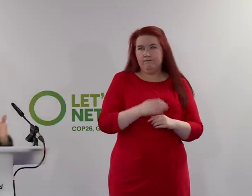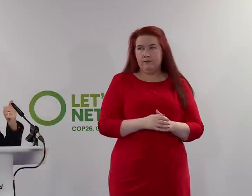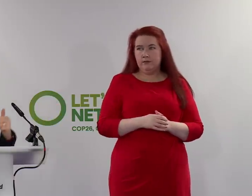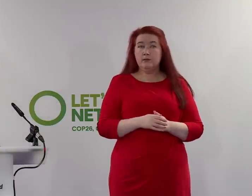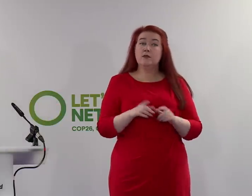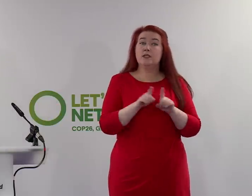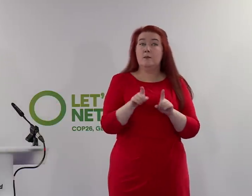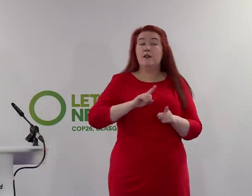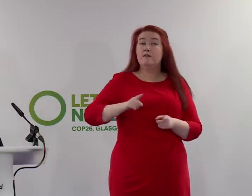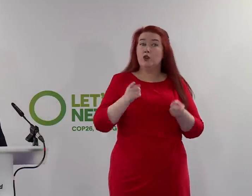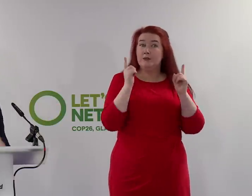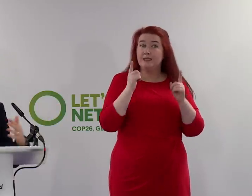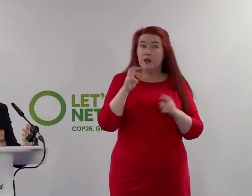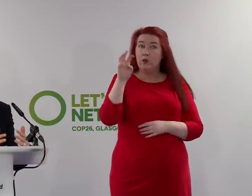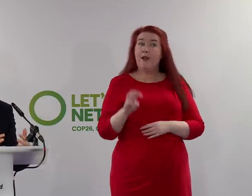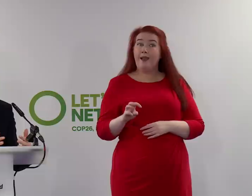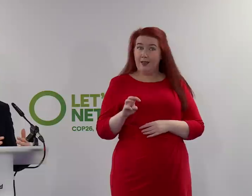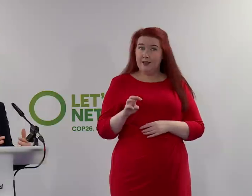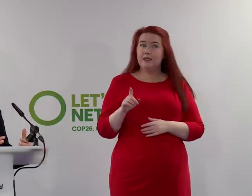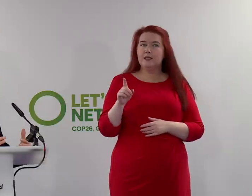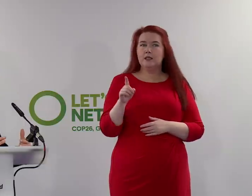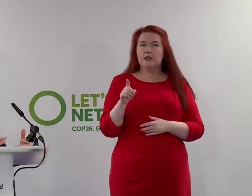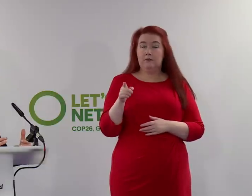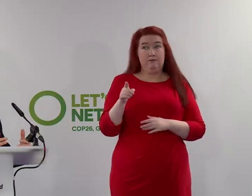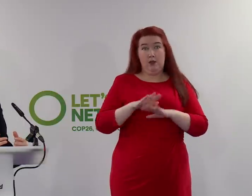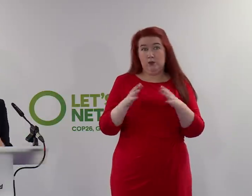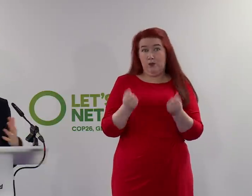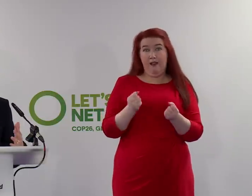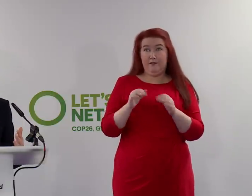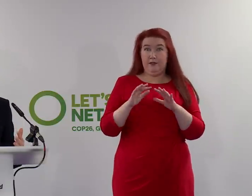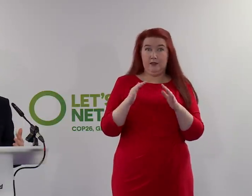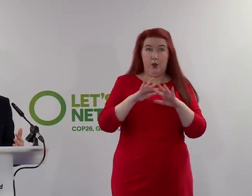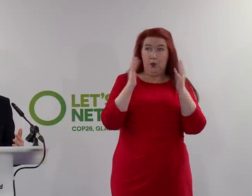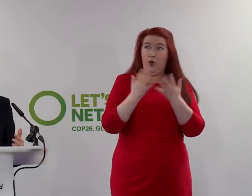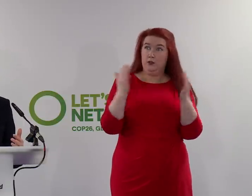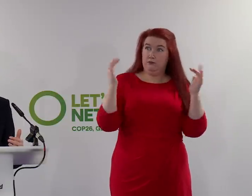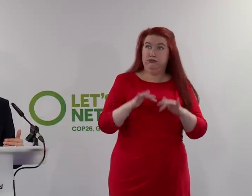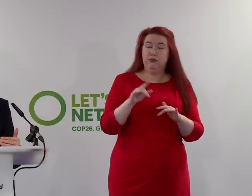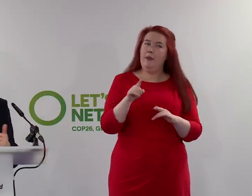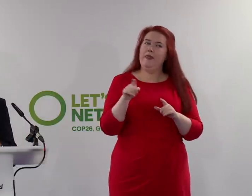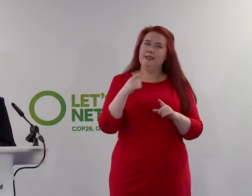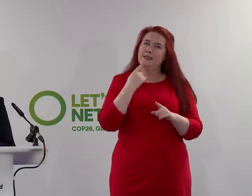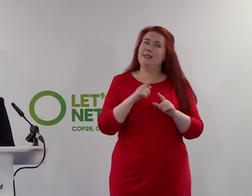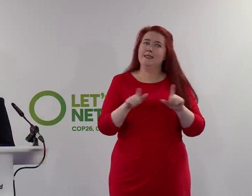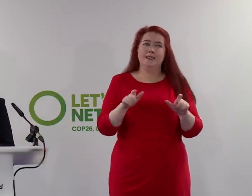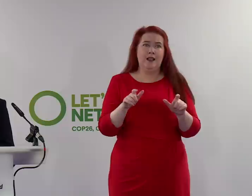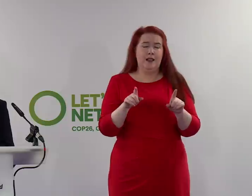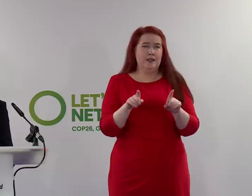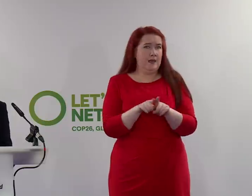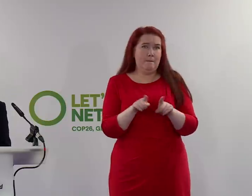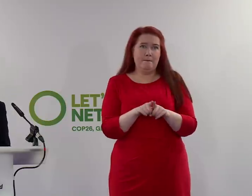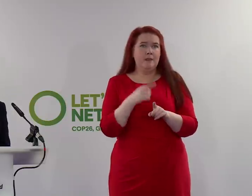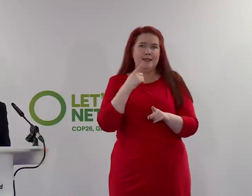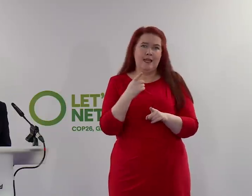of Wales just a little while ago today, not about to host a major global summit, but is saying exactly the same things that you we will